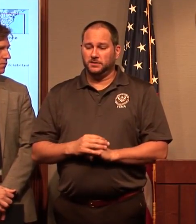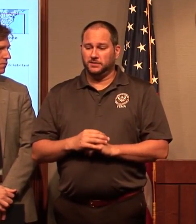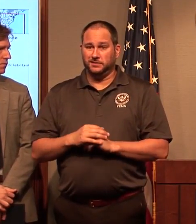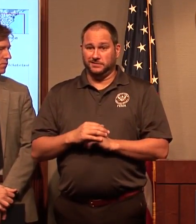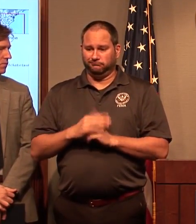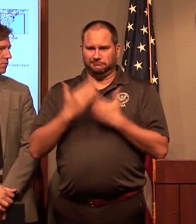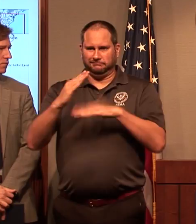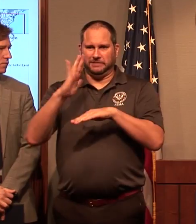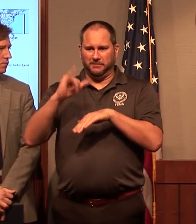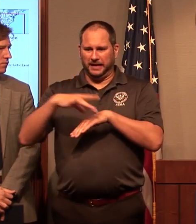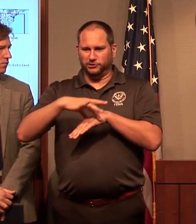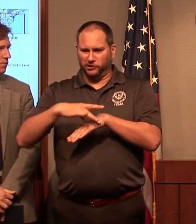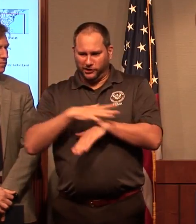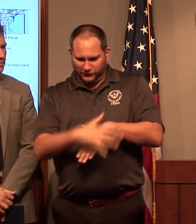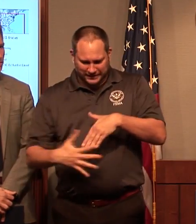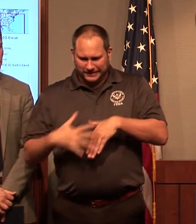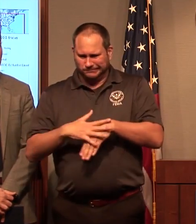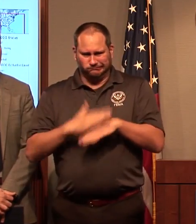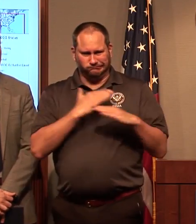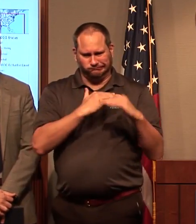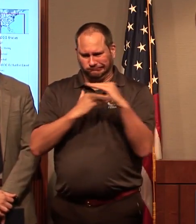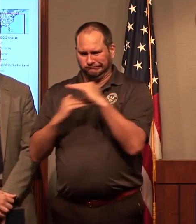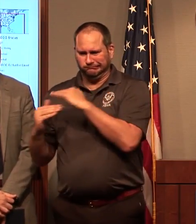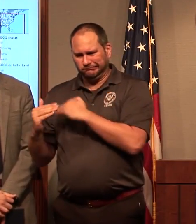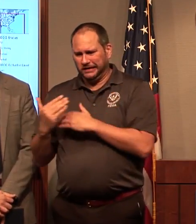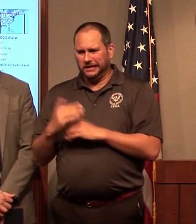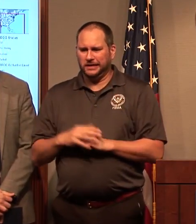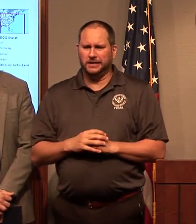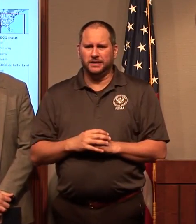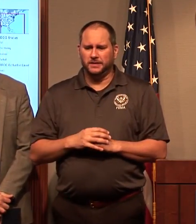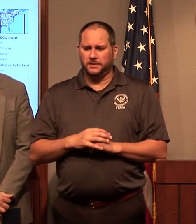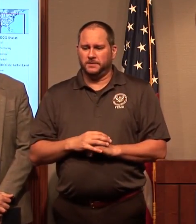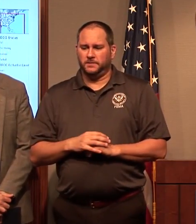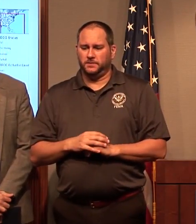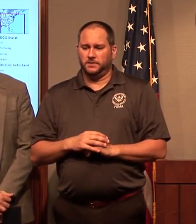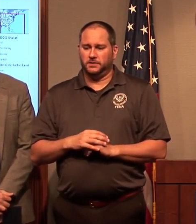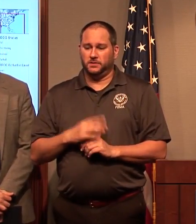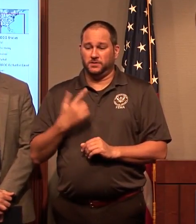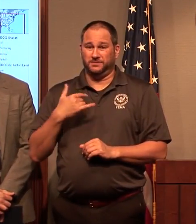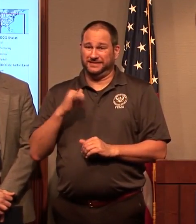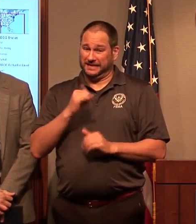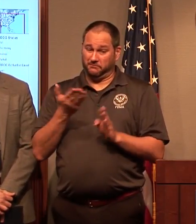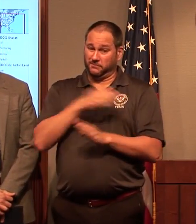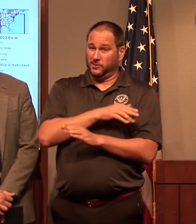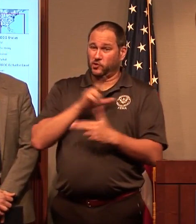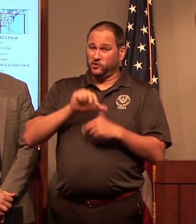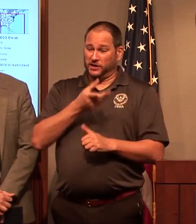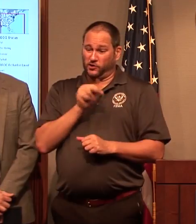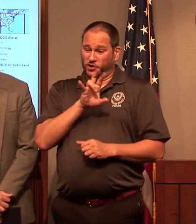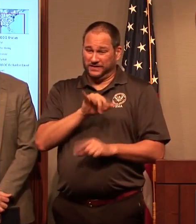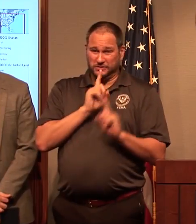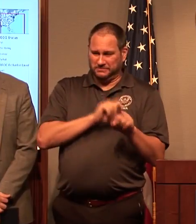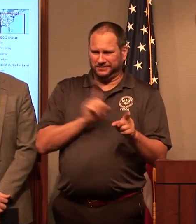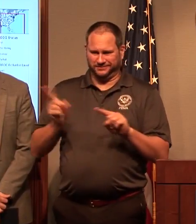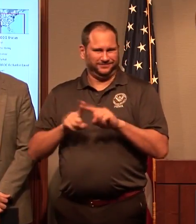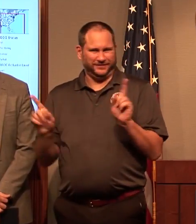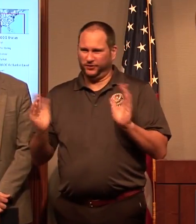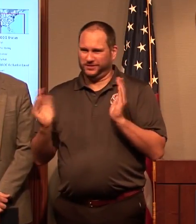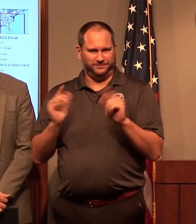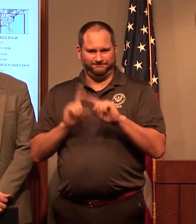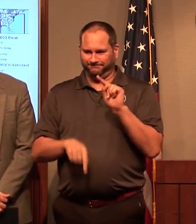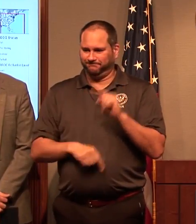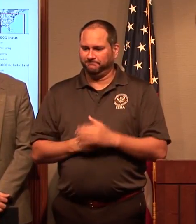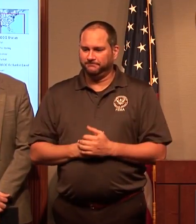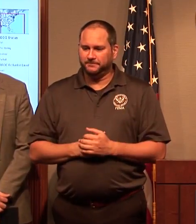operation are more limited than our response to Hurricane Harvey, yet we are working to get as many aircraft in the air as possible.